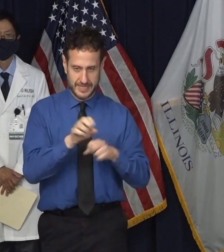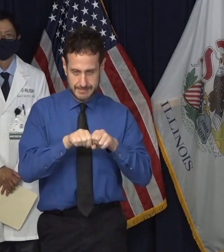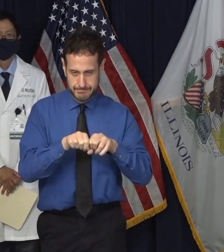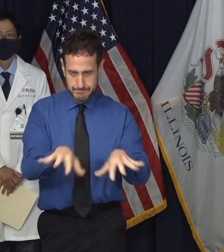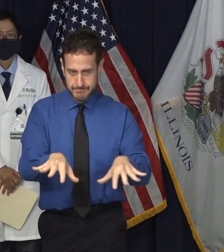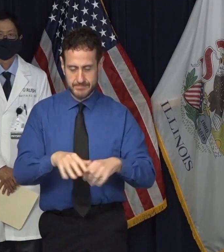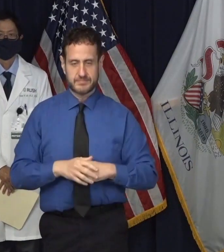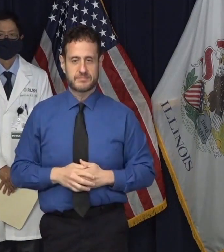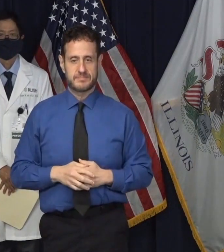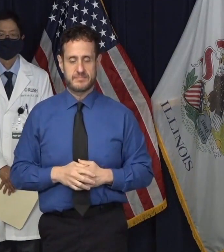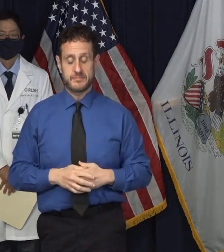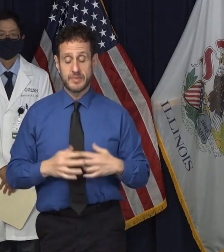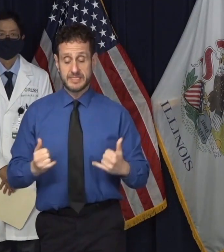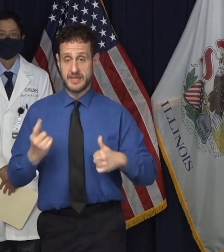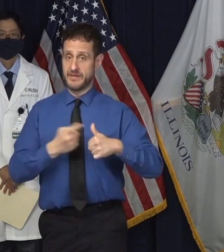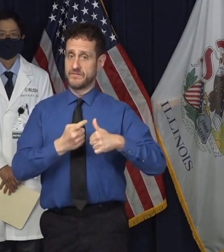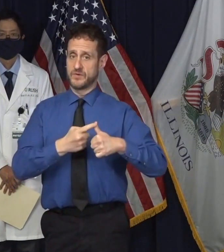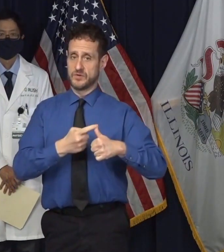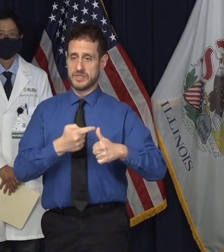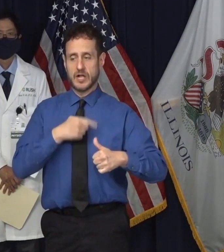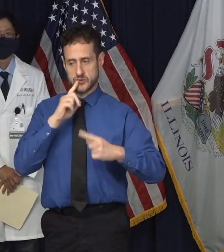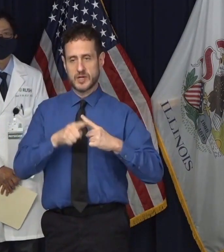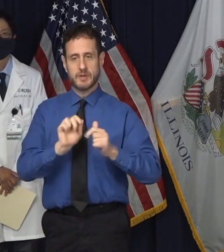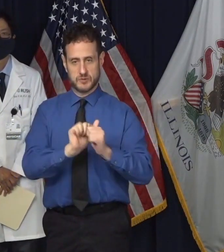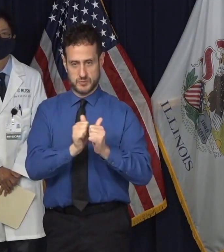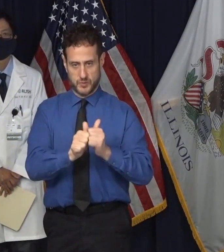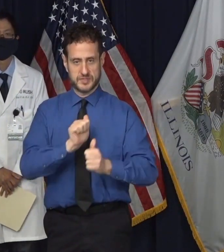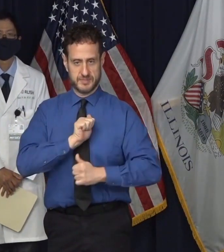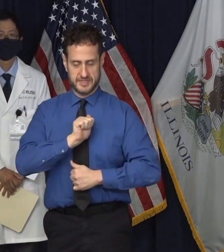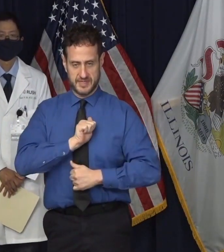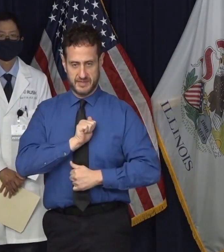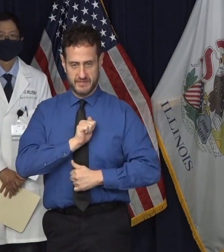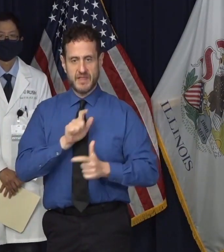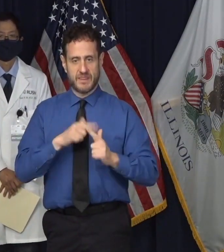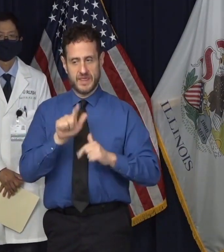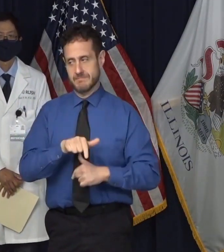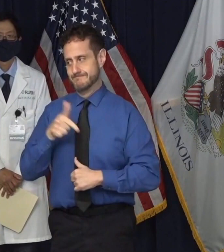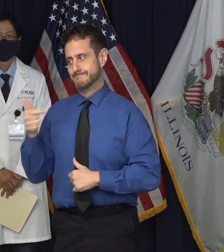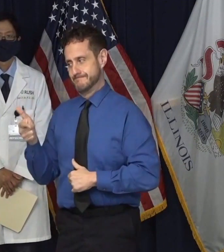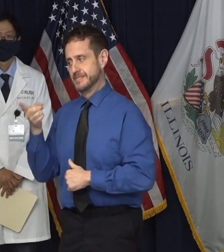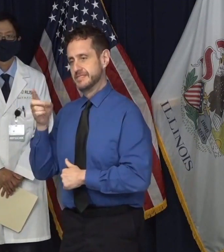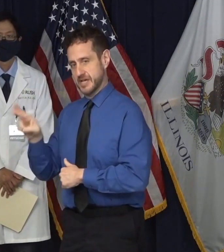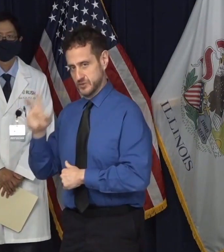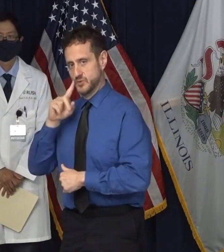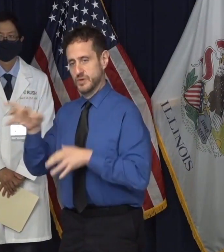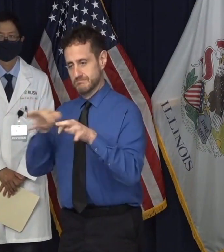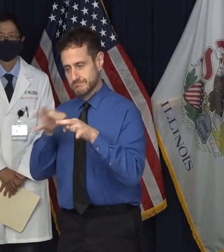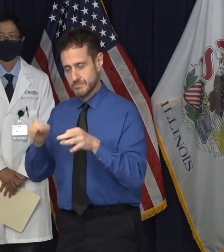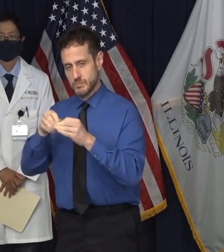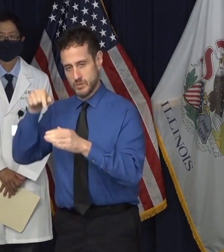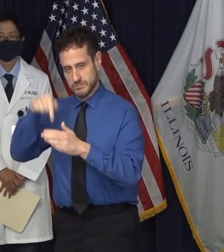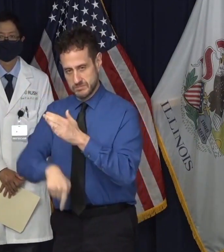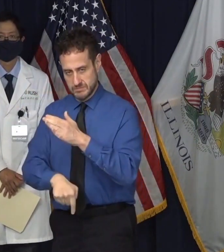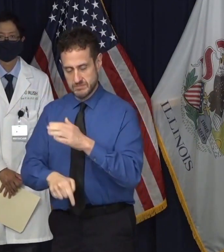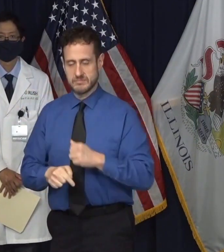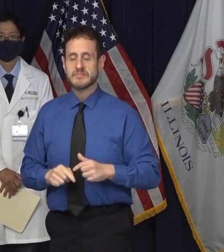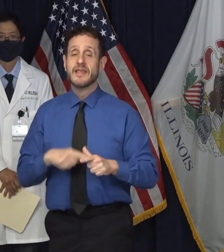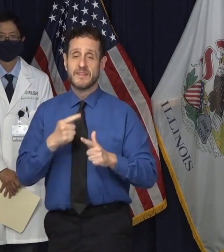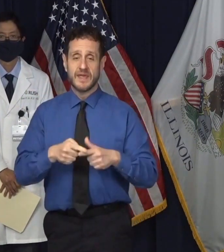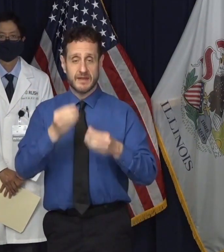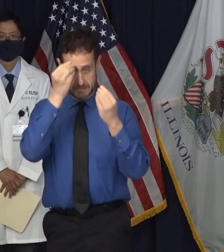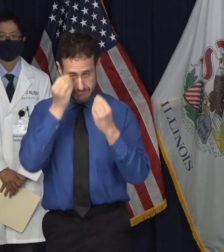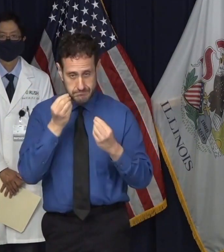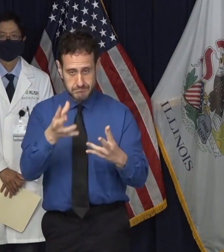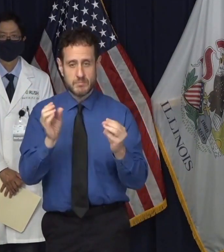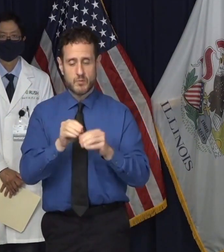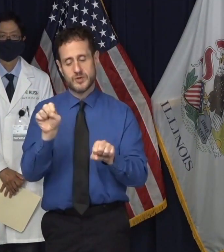I'll begin today by touching on that topic myself before we move on to today's regional metrics update and